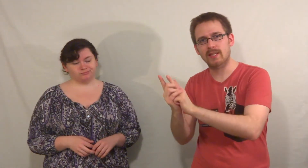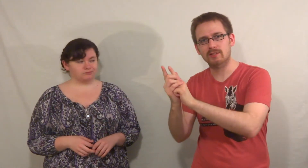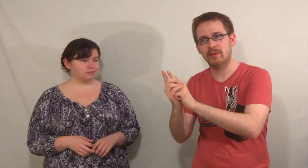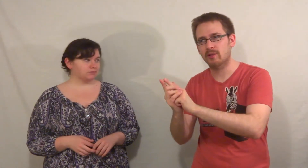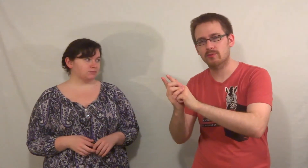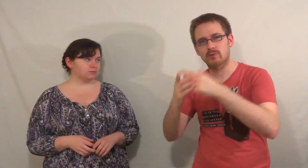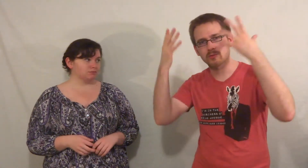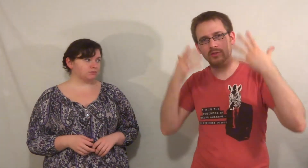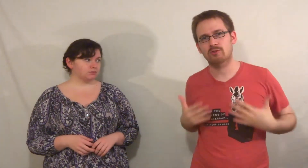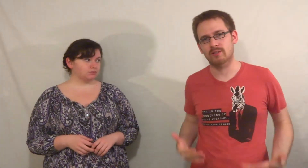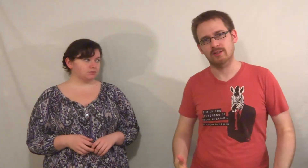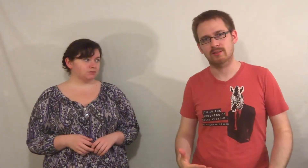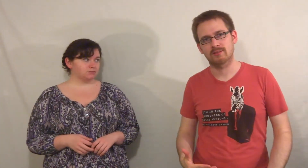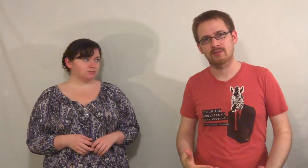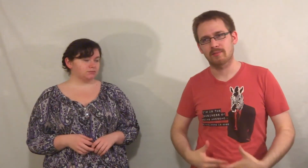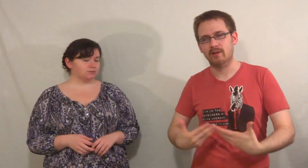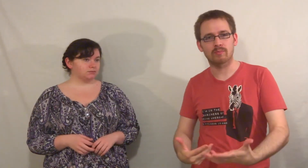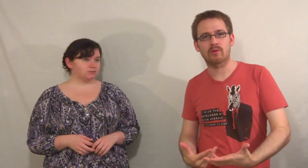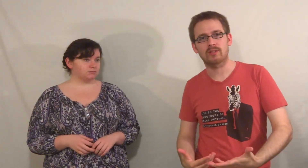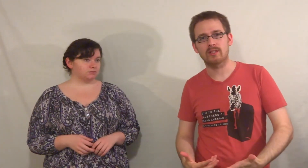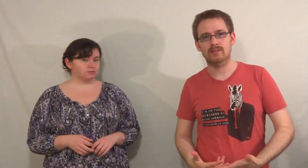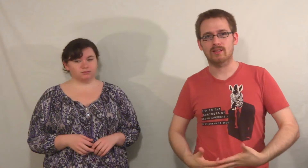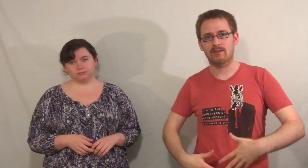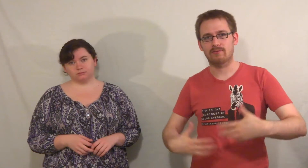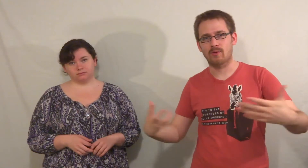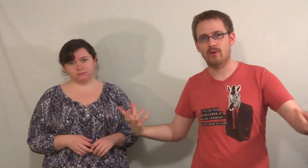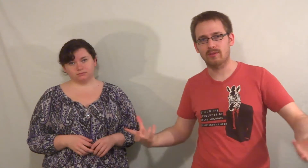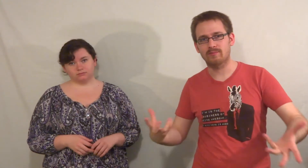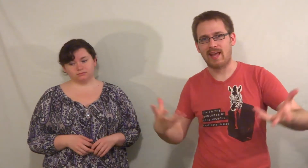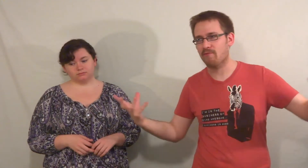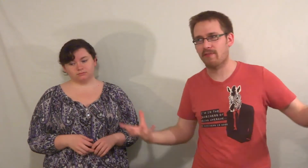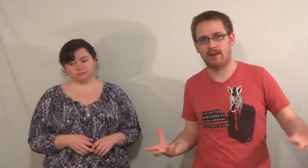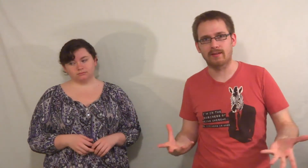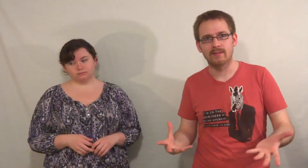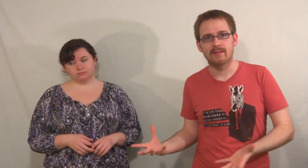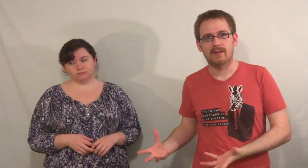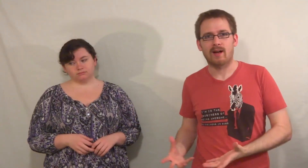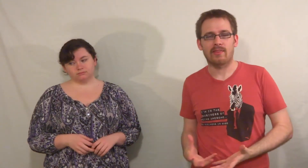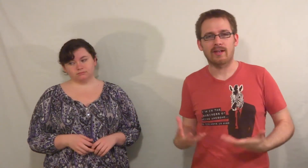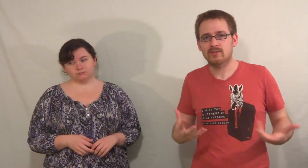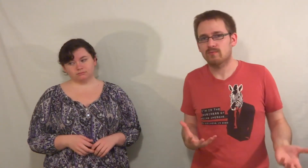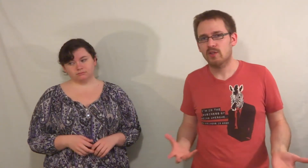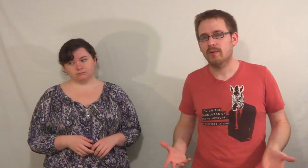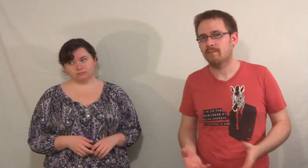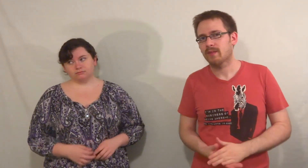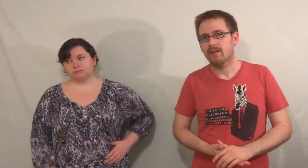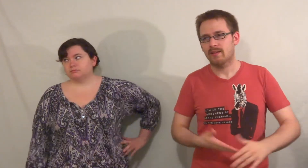actually being used to construct us. To make all the proteins that form all the everything that is human. The